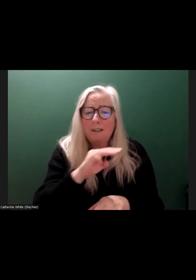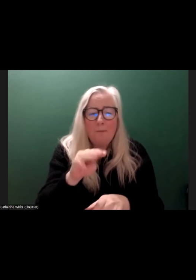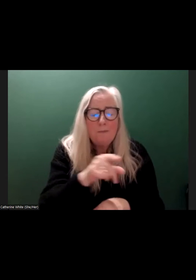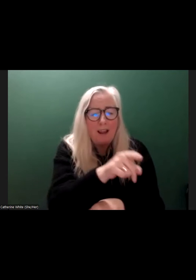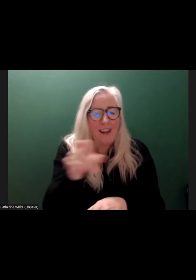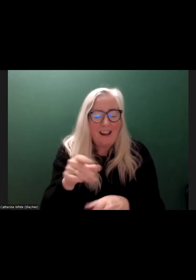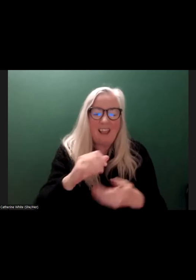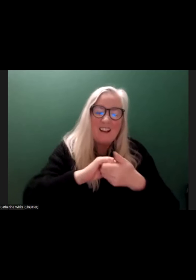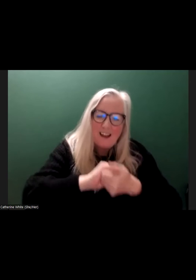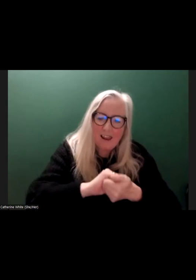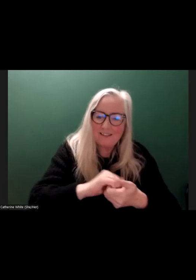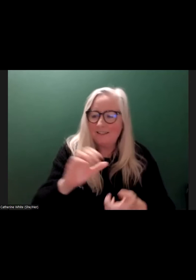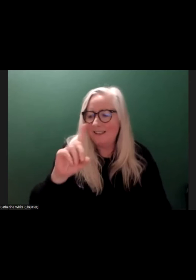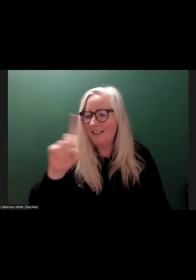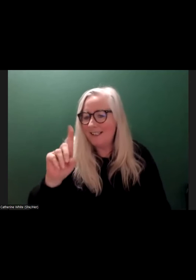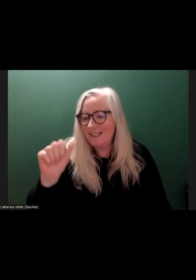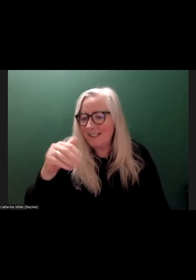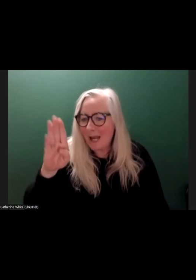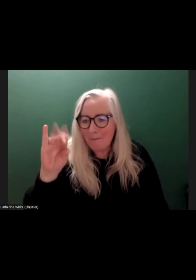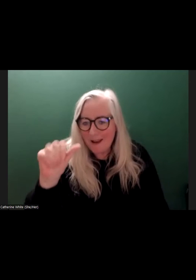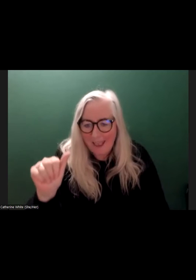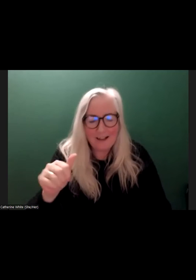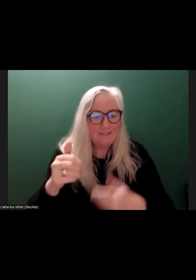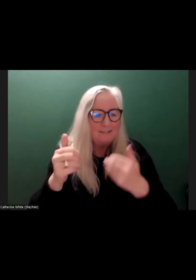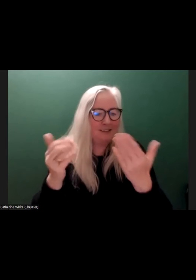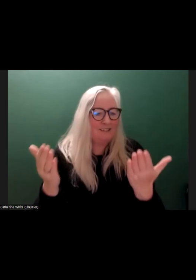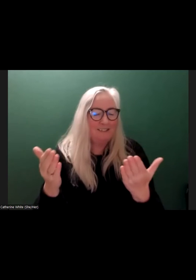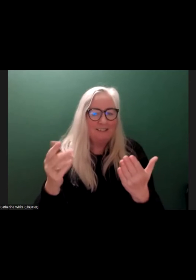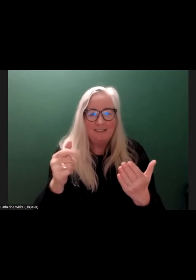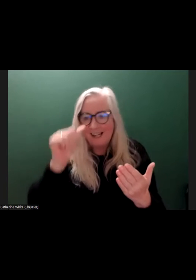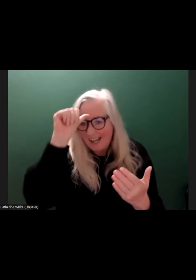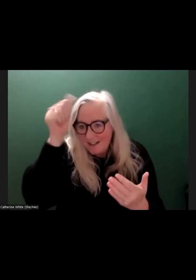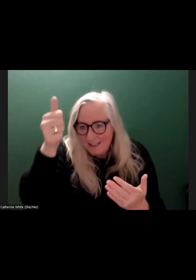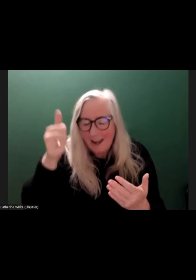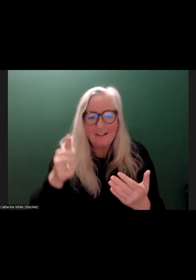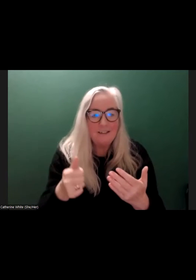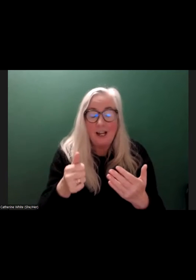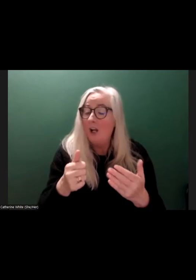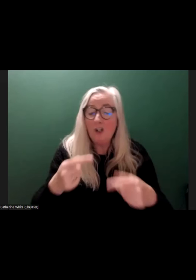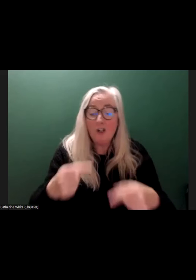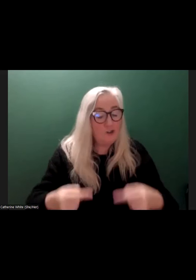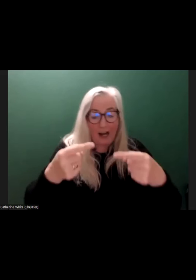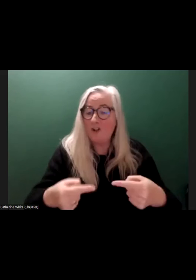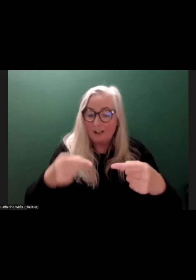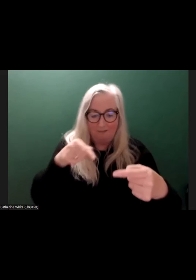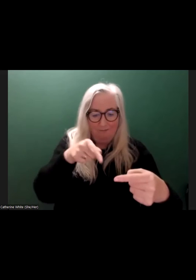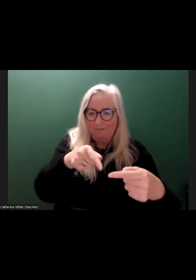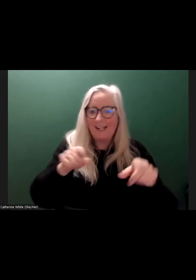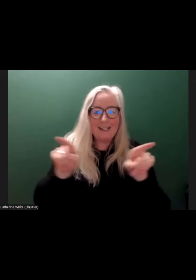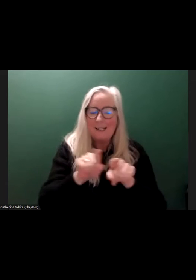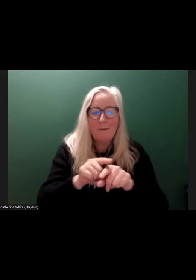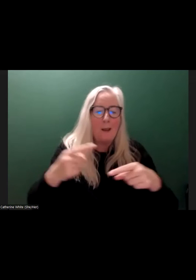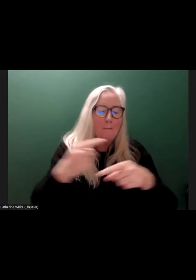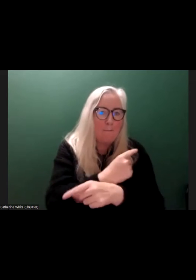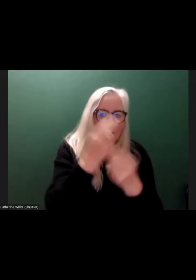know, I have colleagues in Zambia. I colleagues in India. The challenges are always the same. The challenges are always